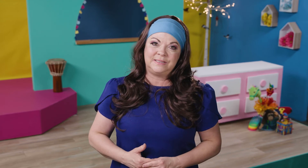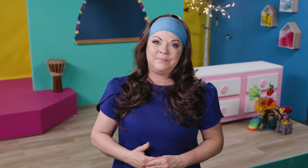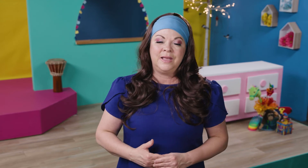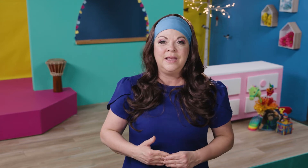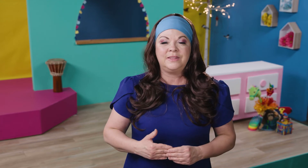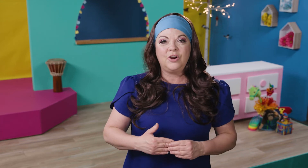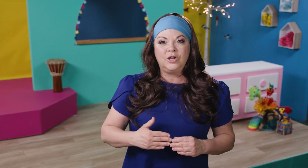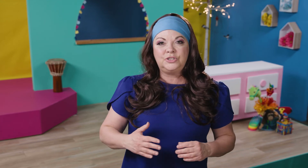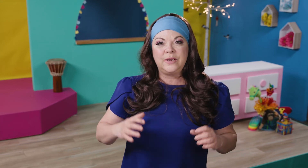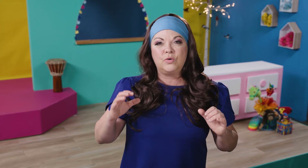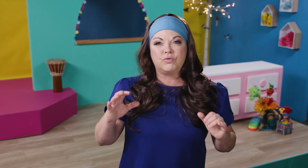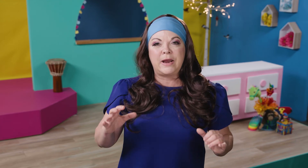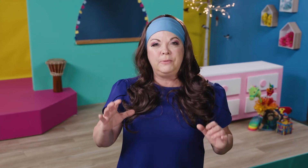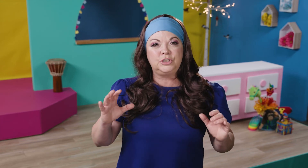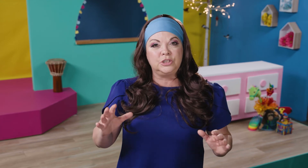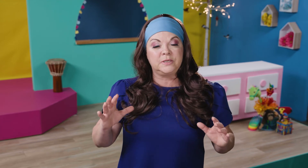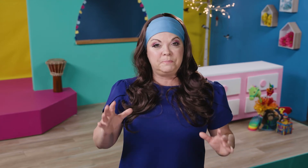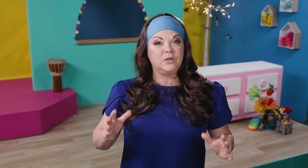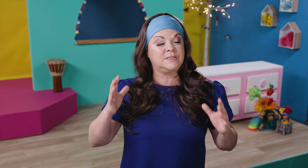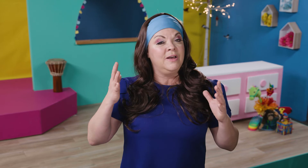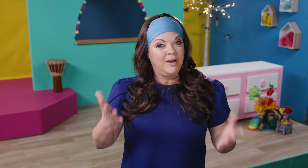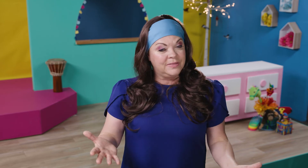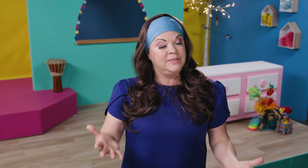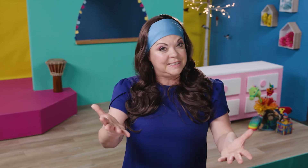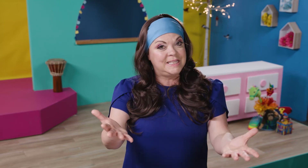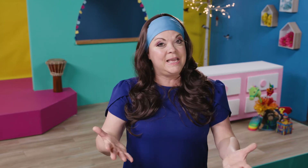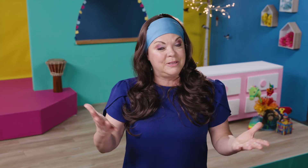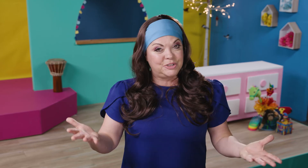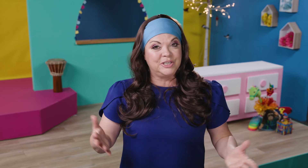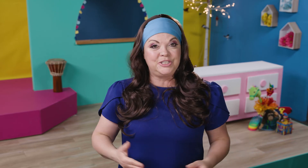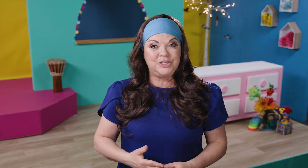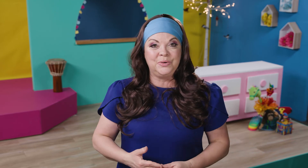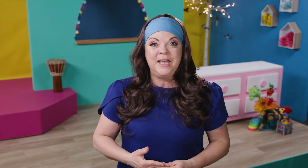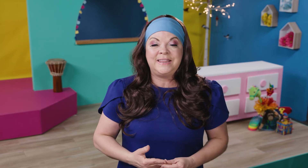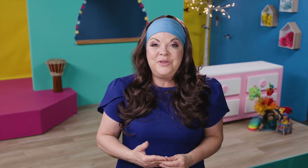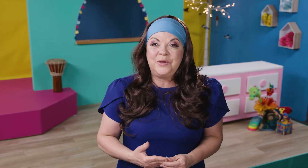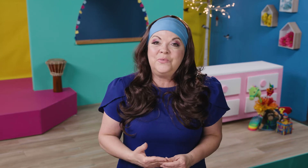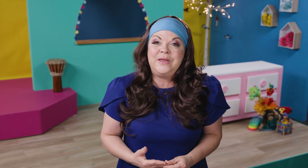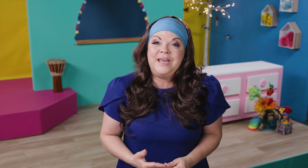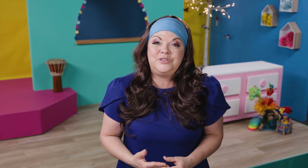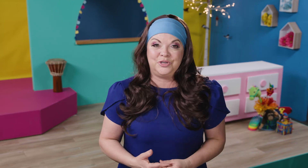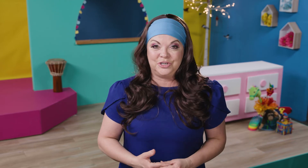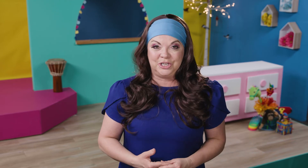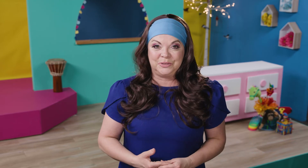There are also incredible children's books on this theme, the circus too, that you can read to your children.